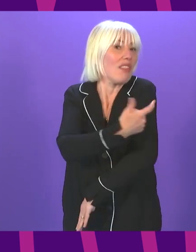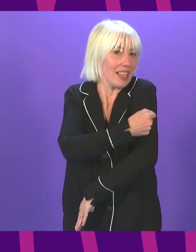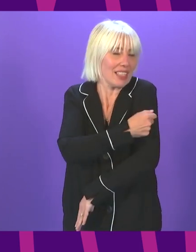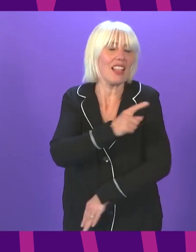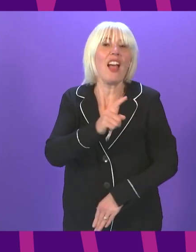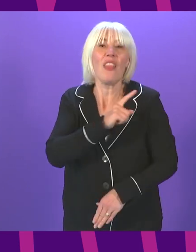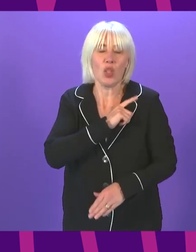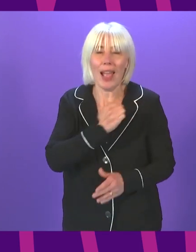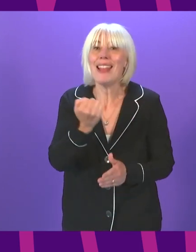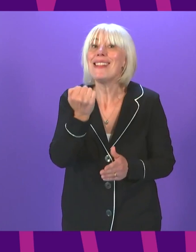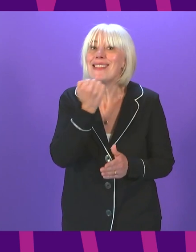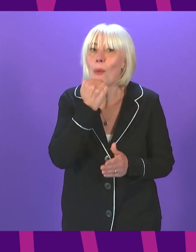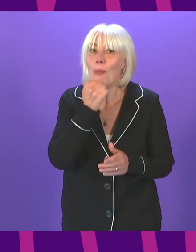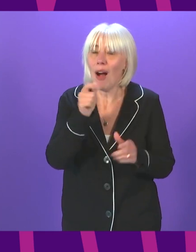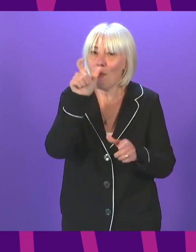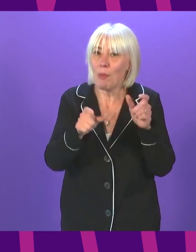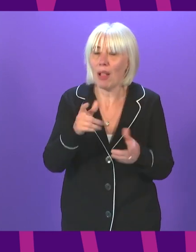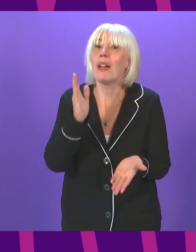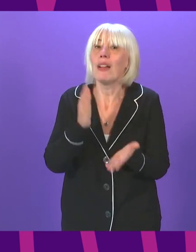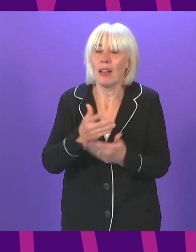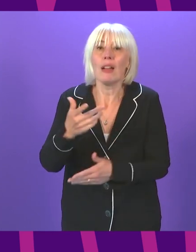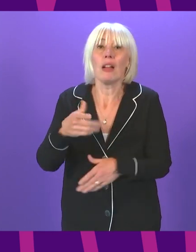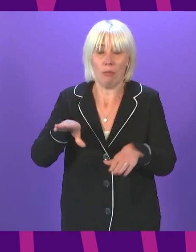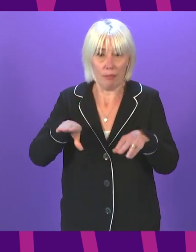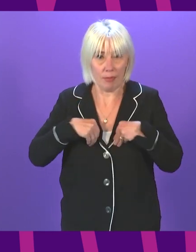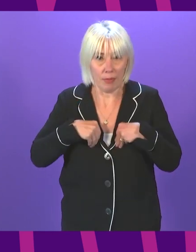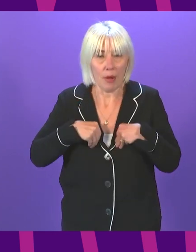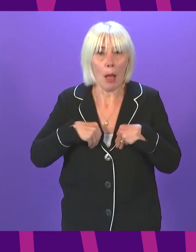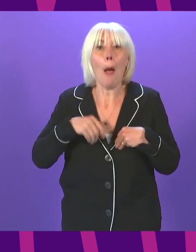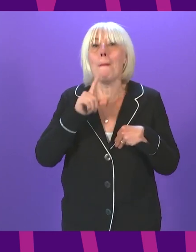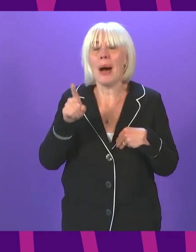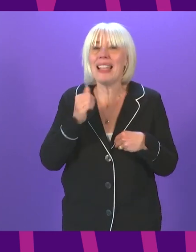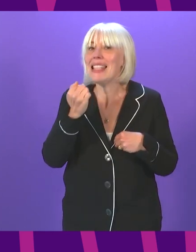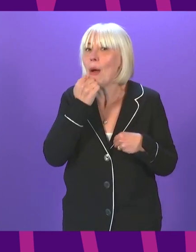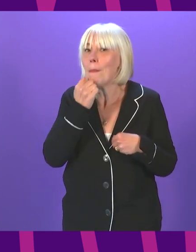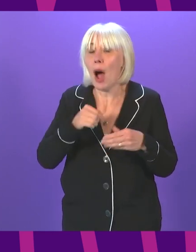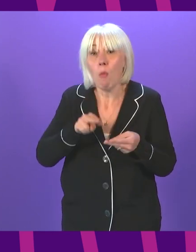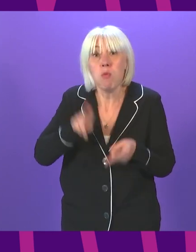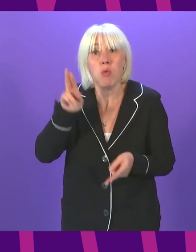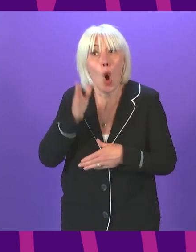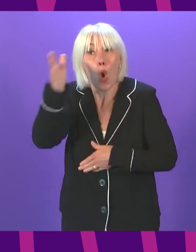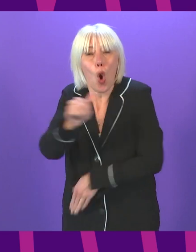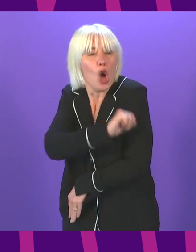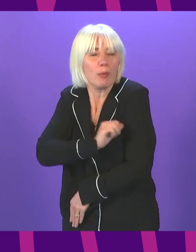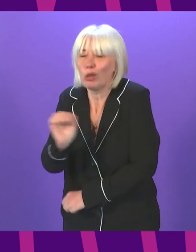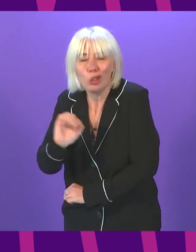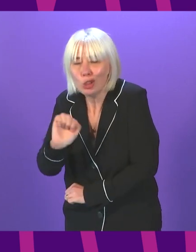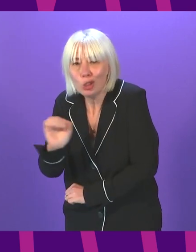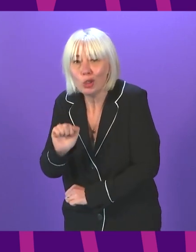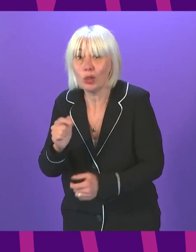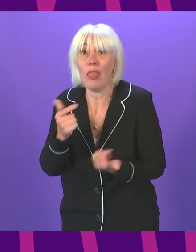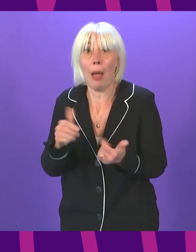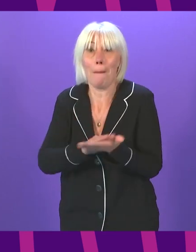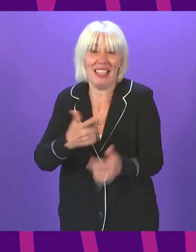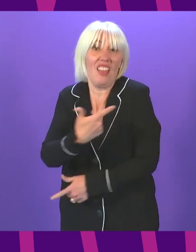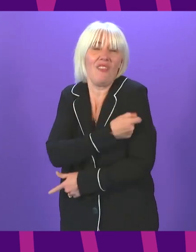number of new cases reported in recent days has not caused a record number of hospital admissions. And that is positive, very